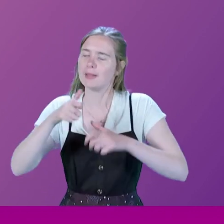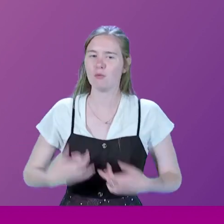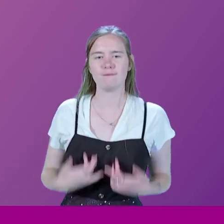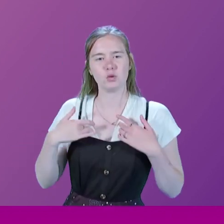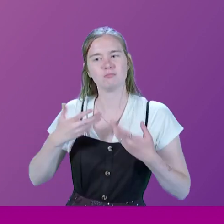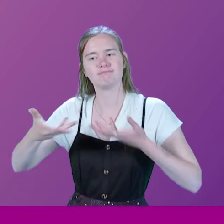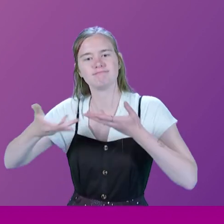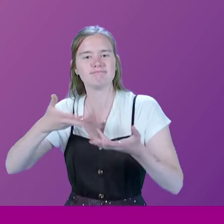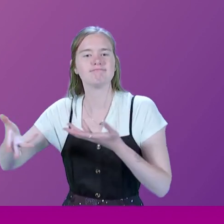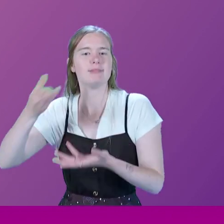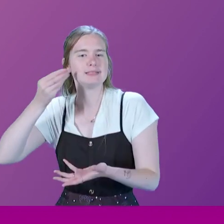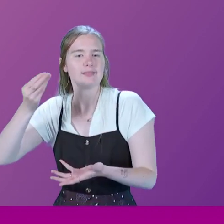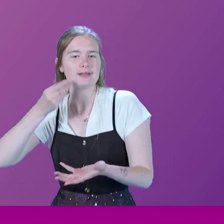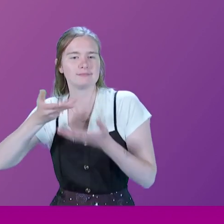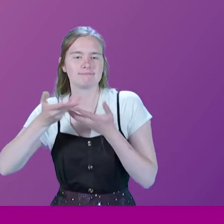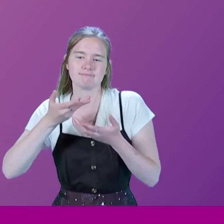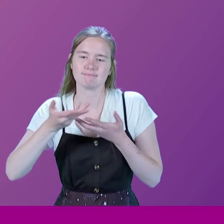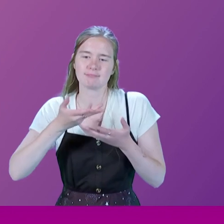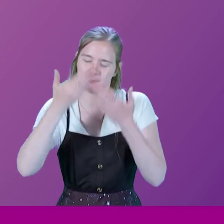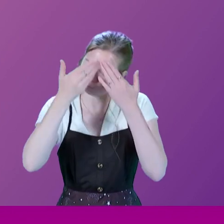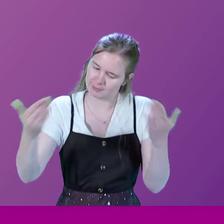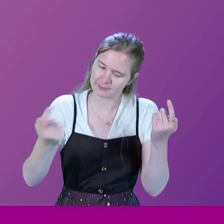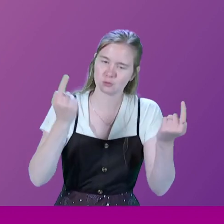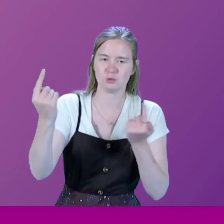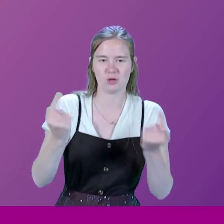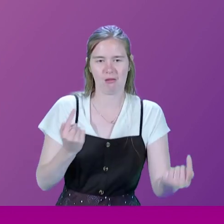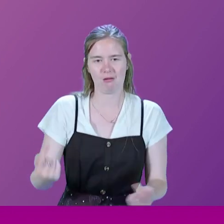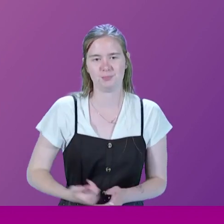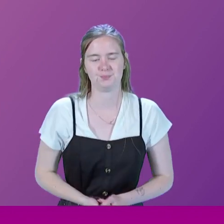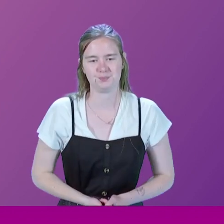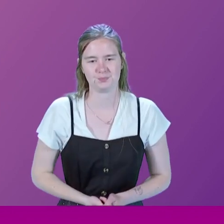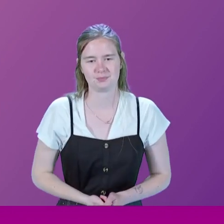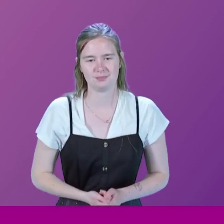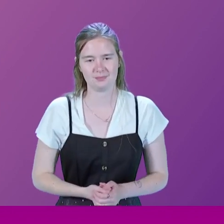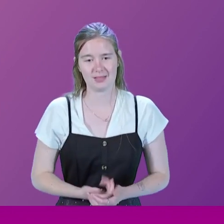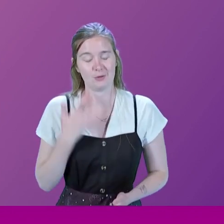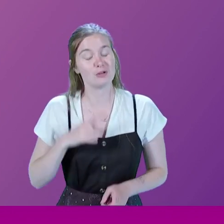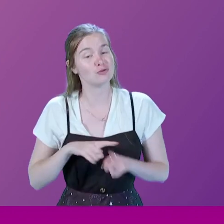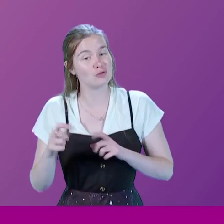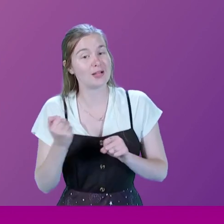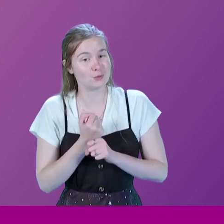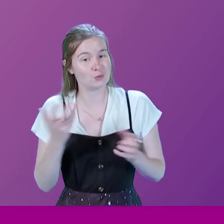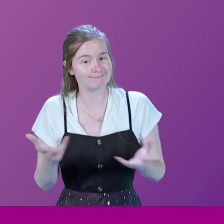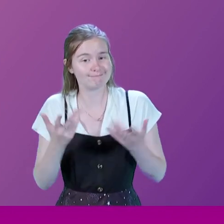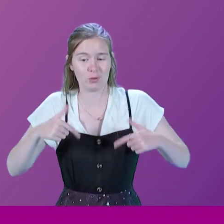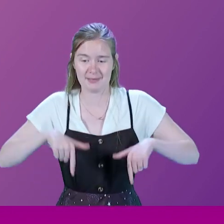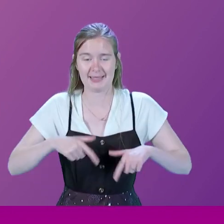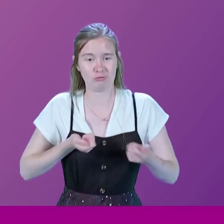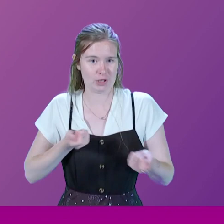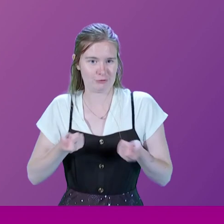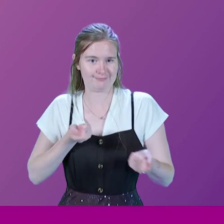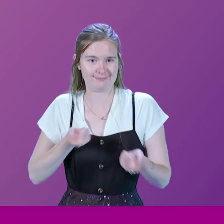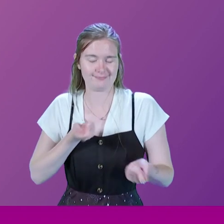ply their trade with courtesy and with respect. And certainly that's what I do try to foster when I'm in the chair